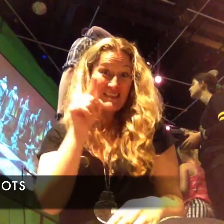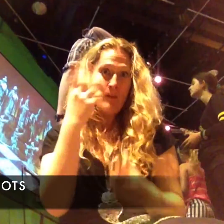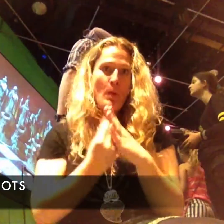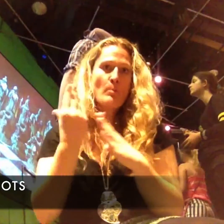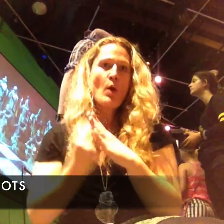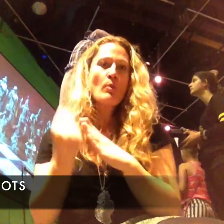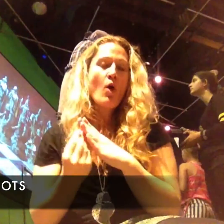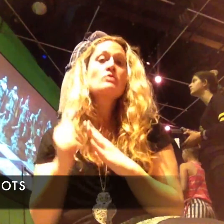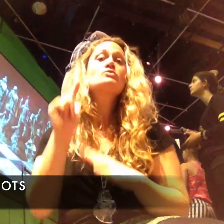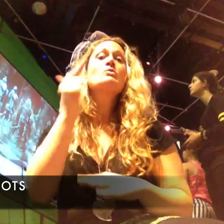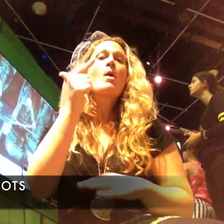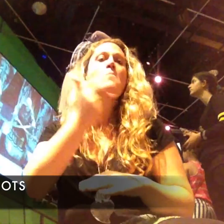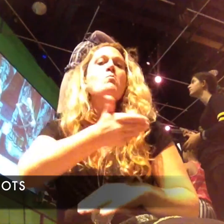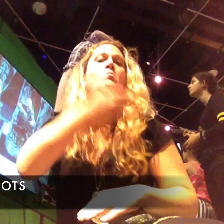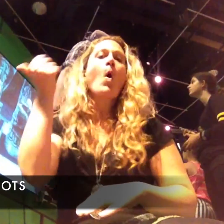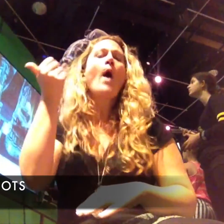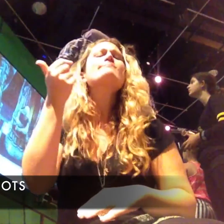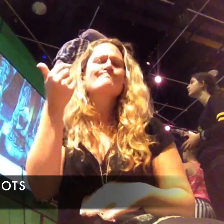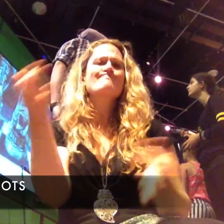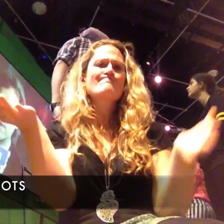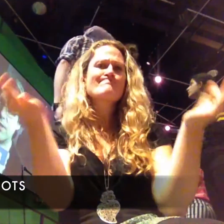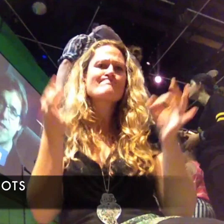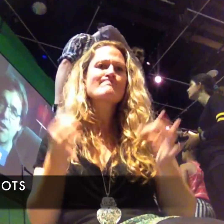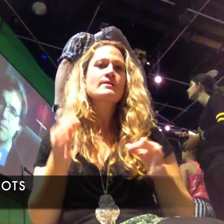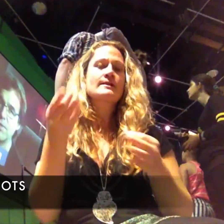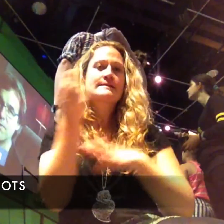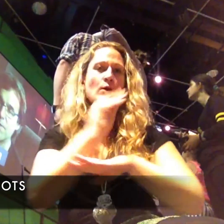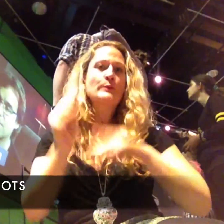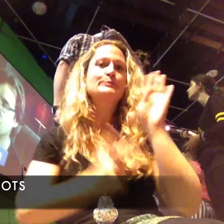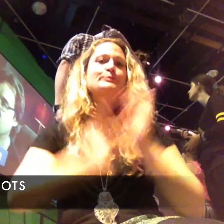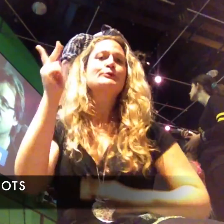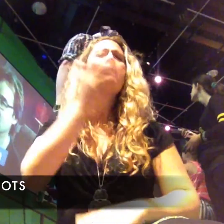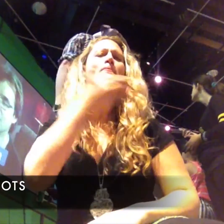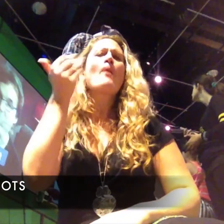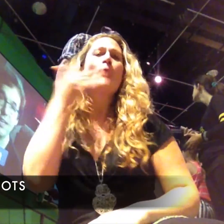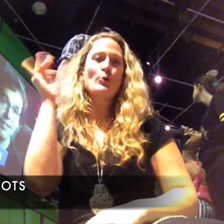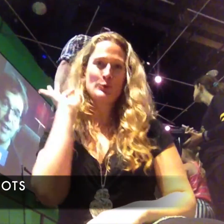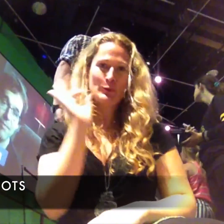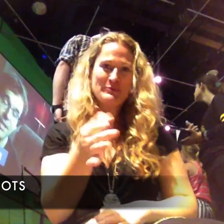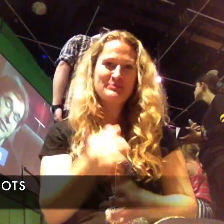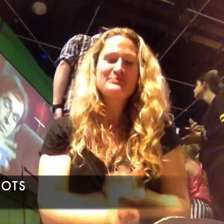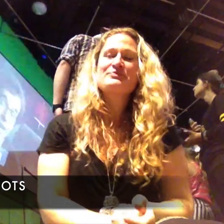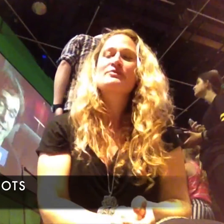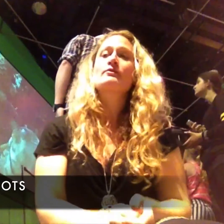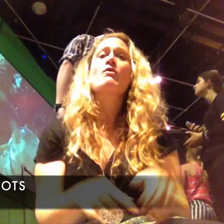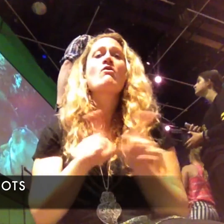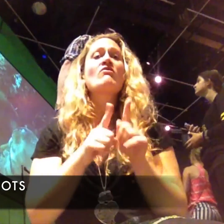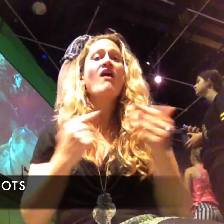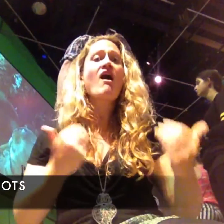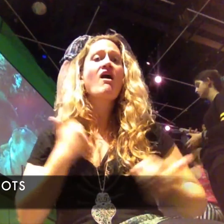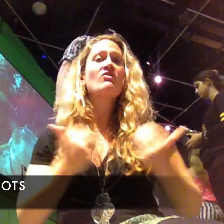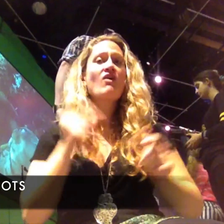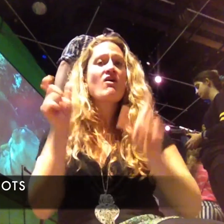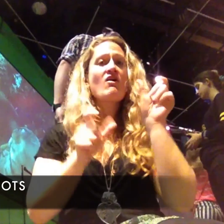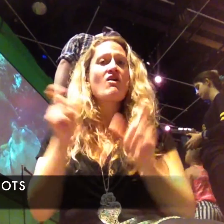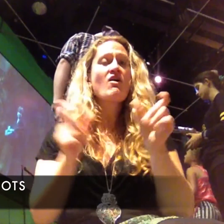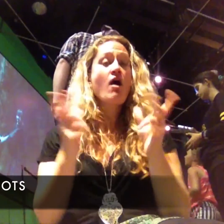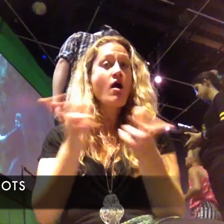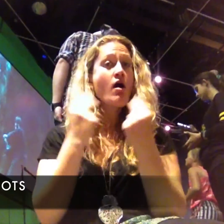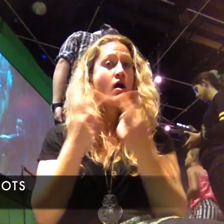the CGI to do that, that's actually one of the charms of the first film. You've got this combination as well as in the second film. When Harry is fighting